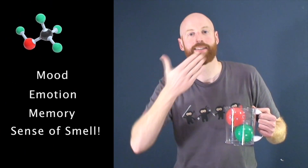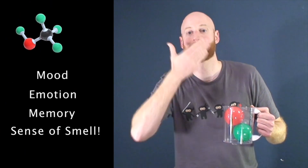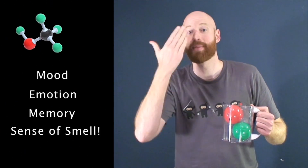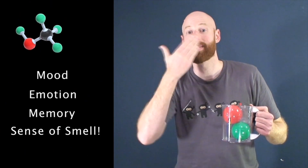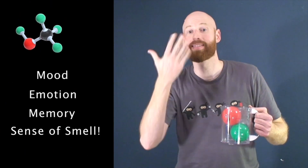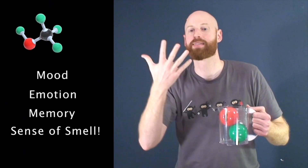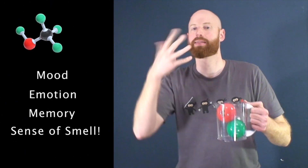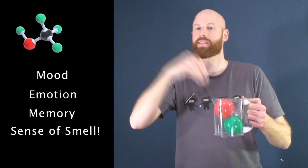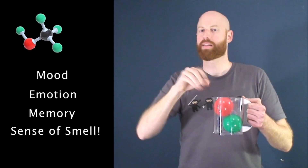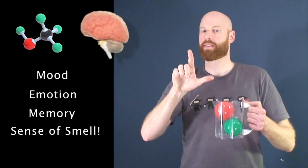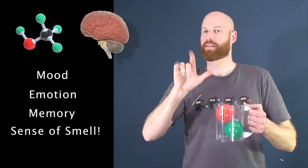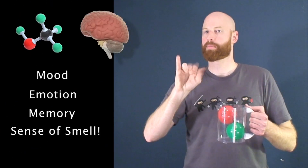is handled by the limbic system